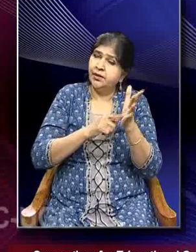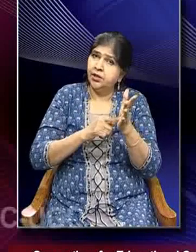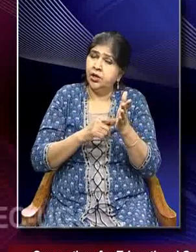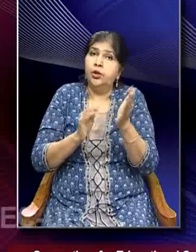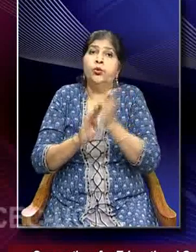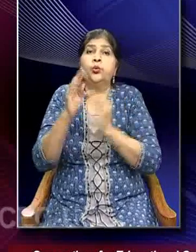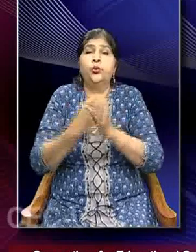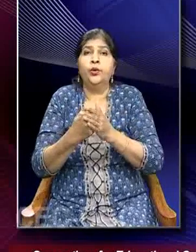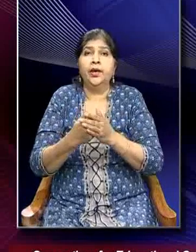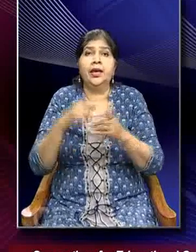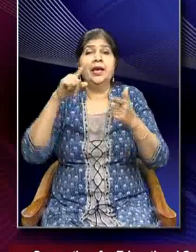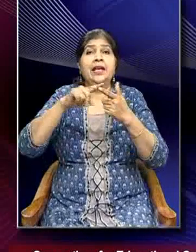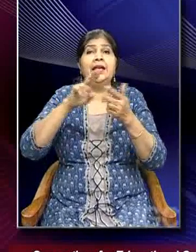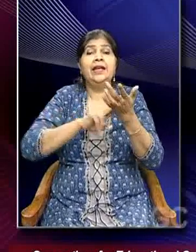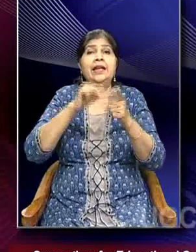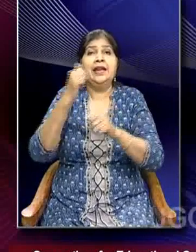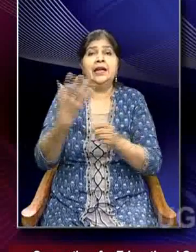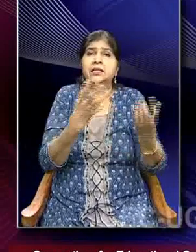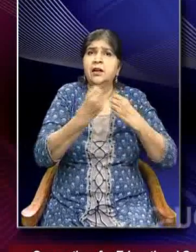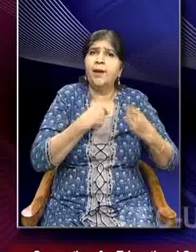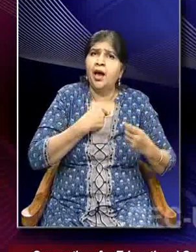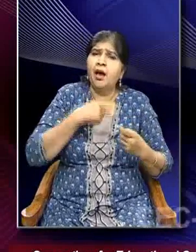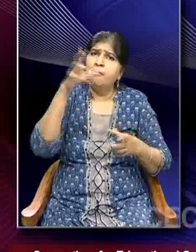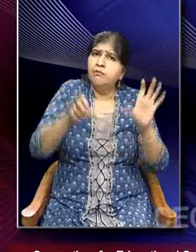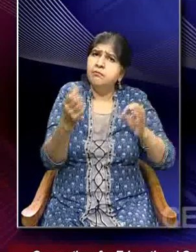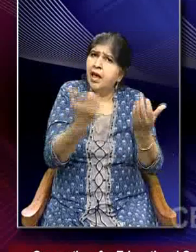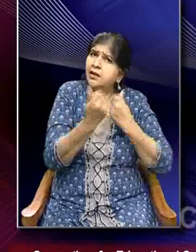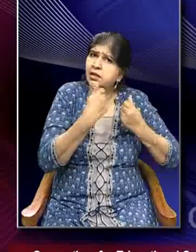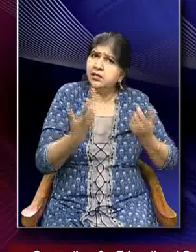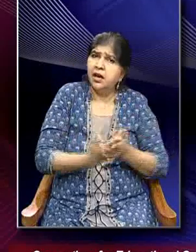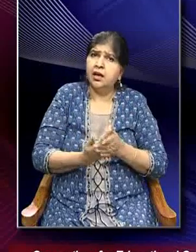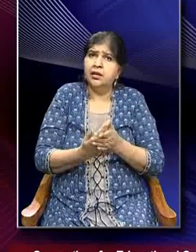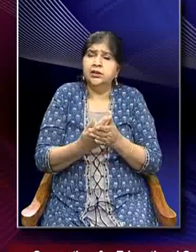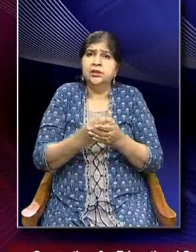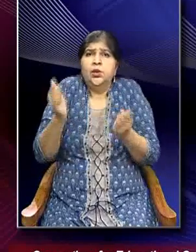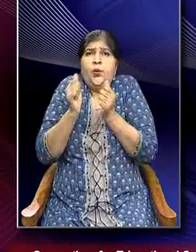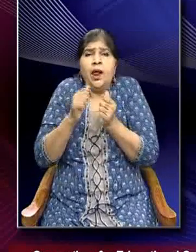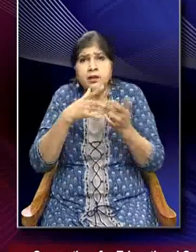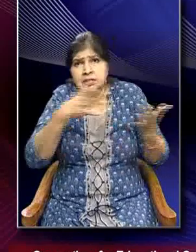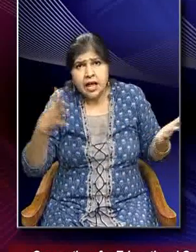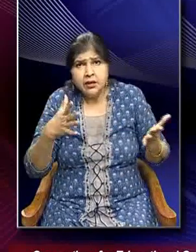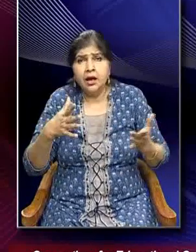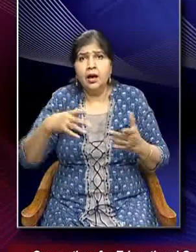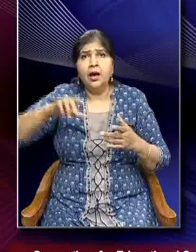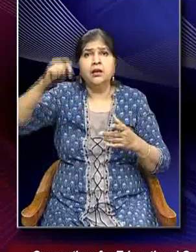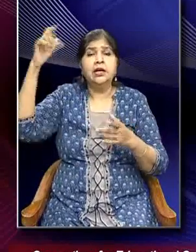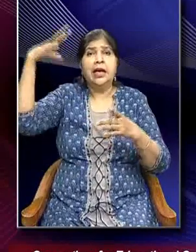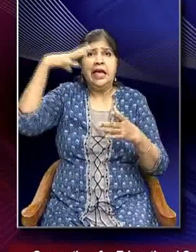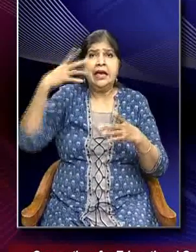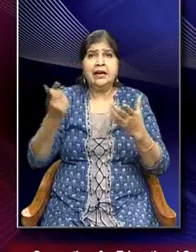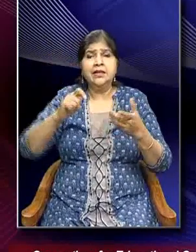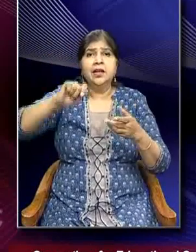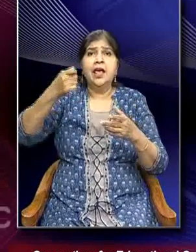energy demand for heating and cooling with rising air